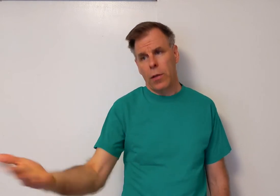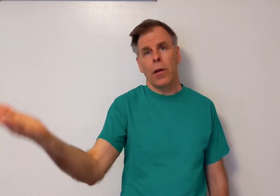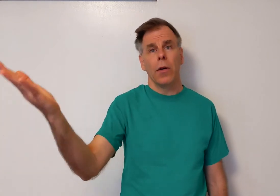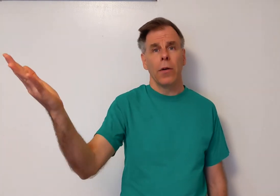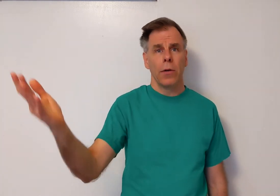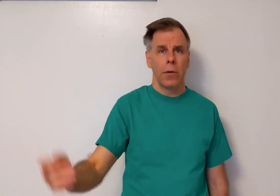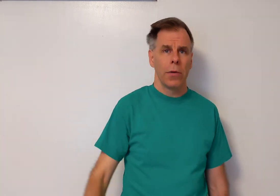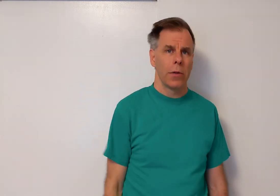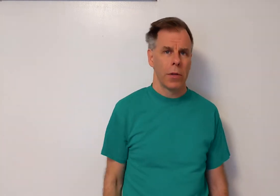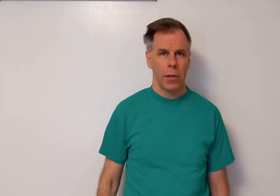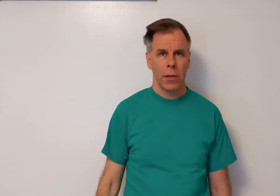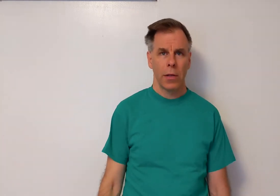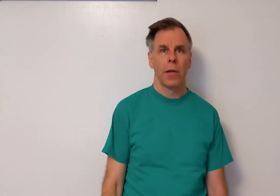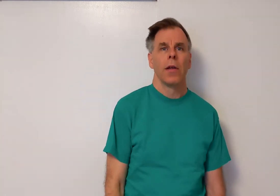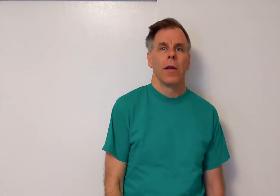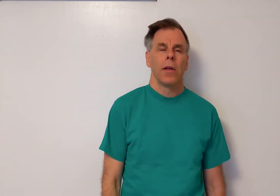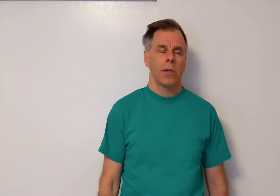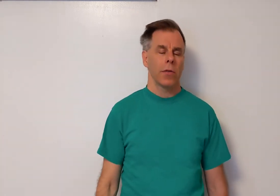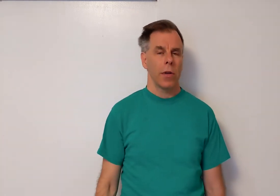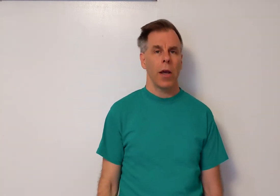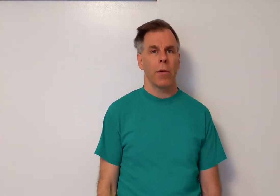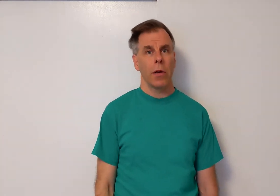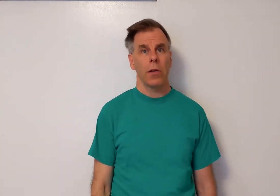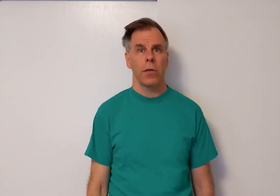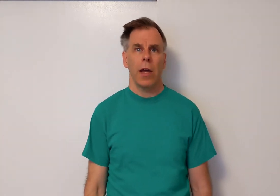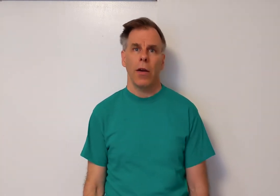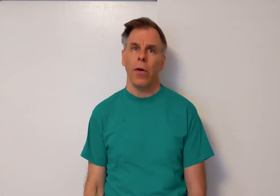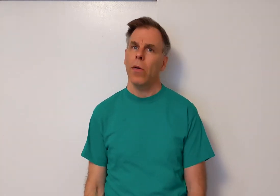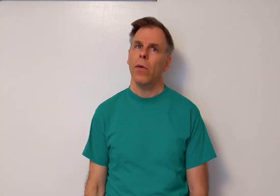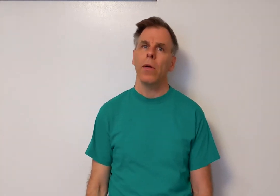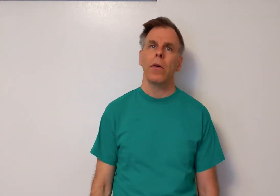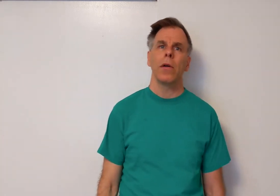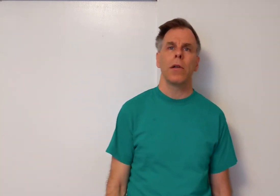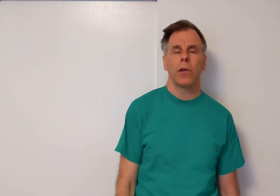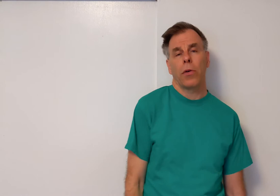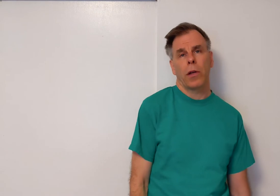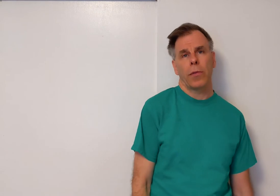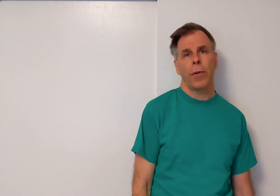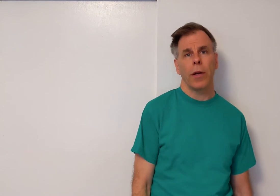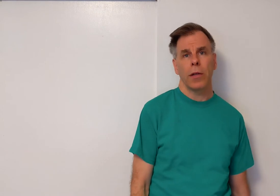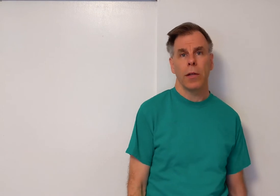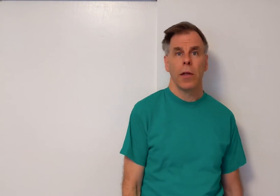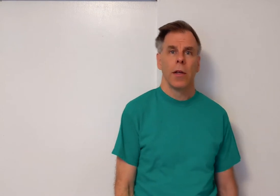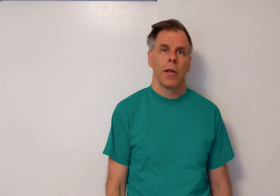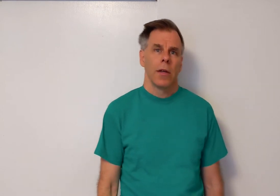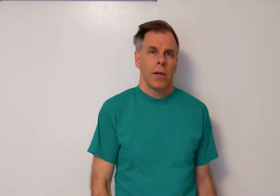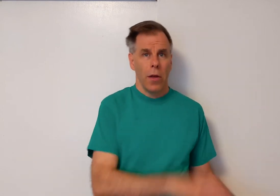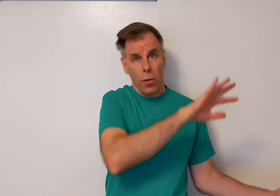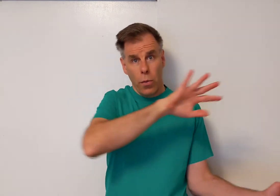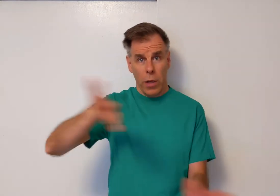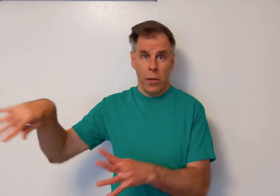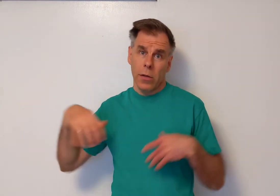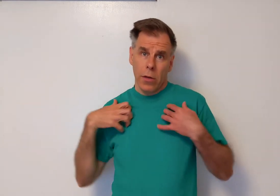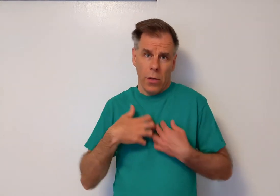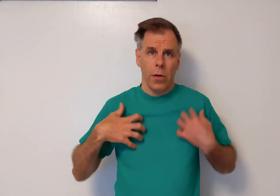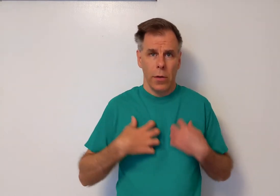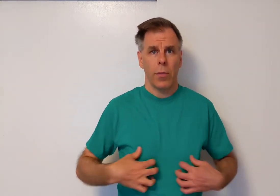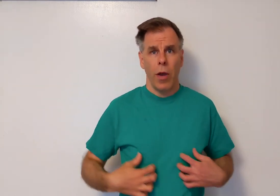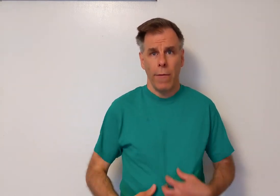goes. So now we're going to do that whole chorus part. The wind curls my